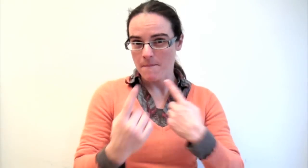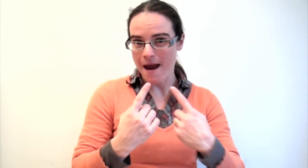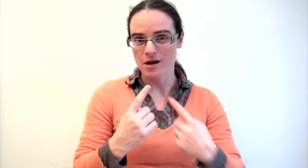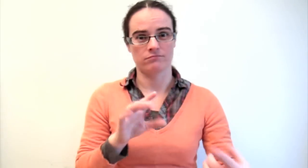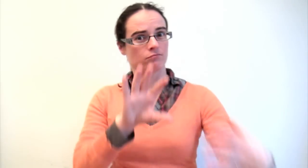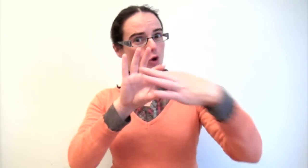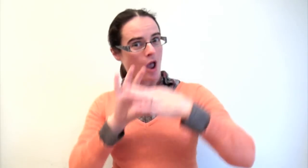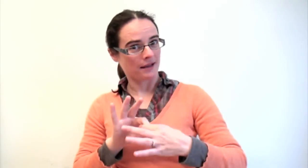website.